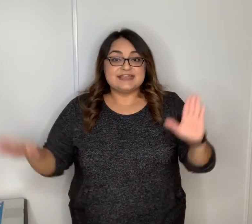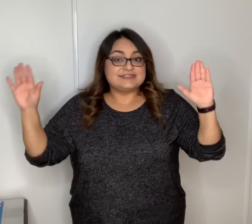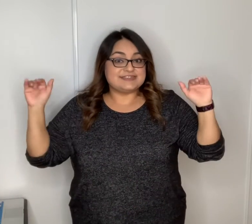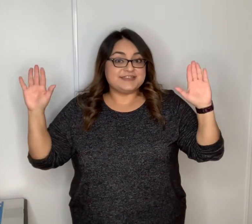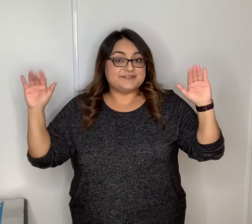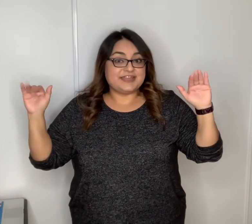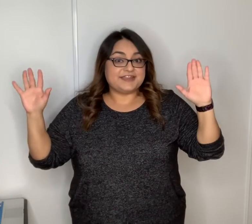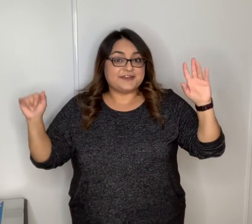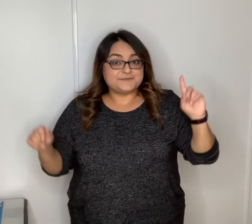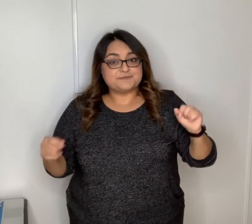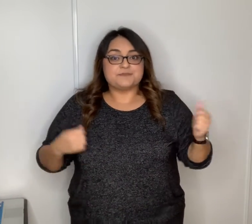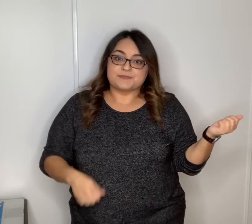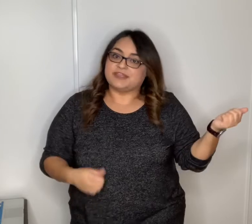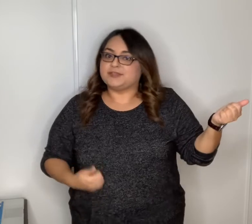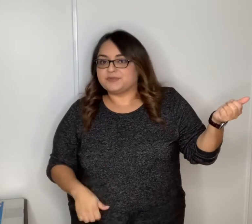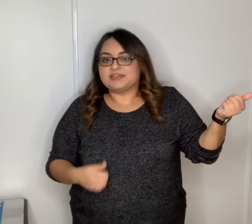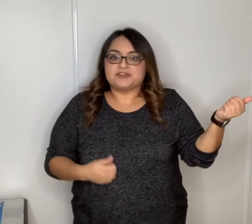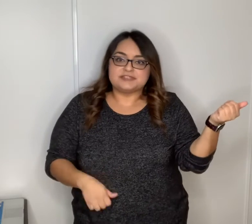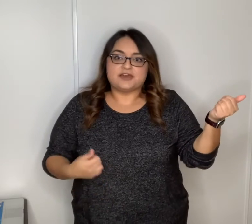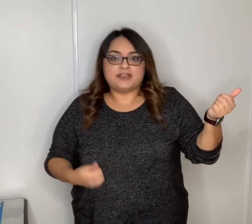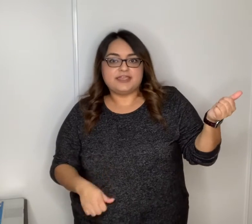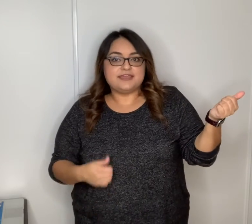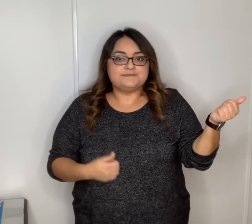See you later. And then play your guitar again.